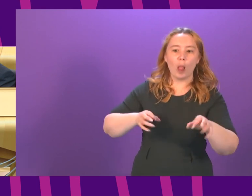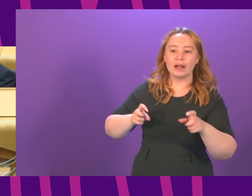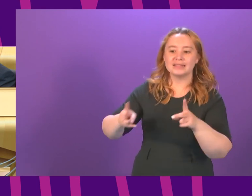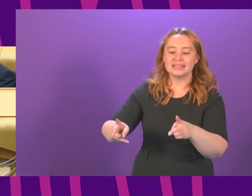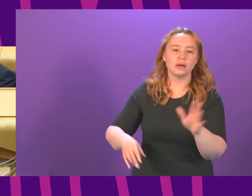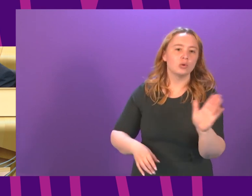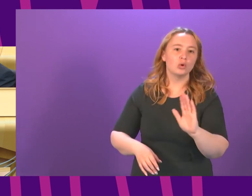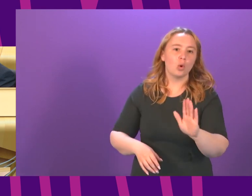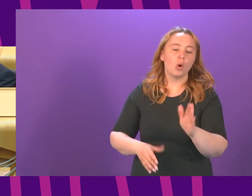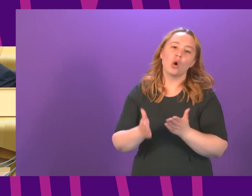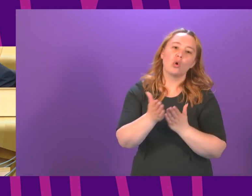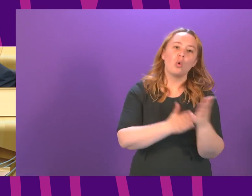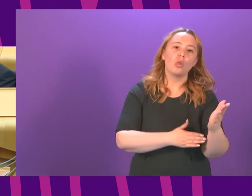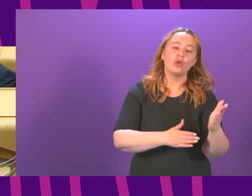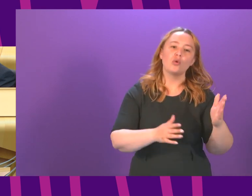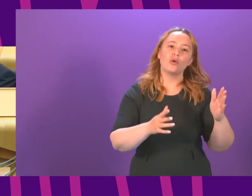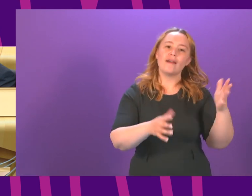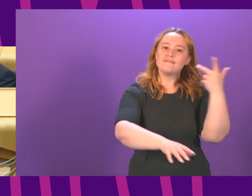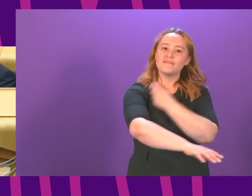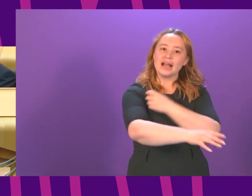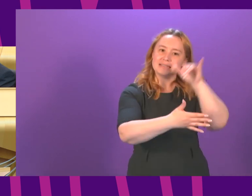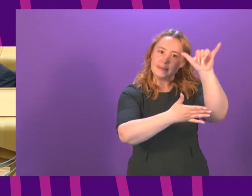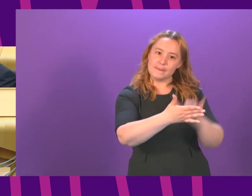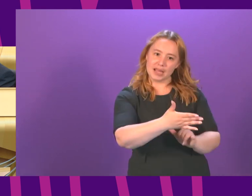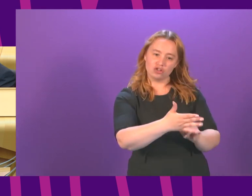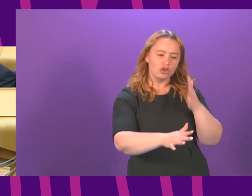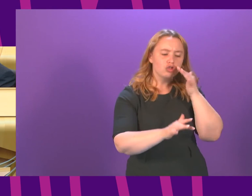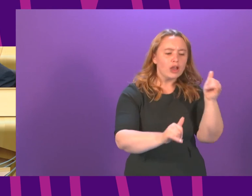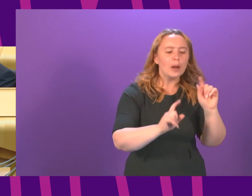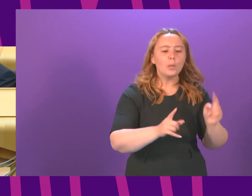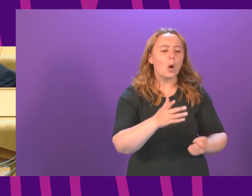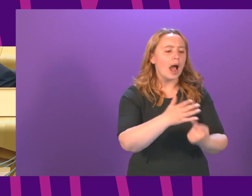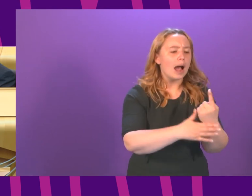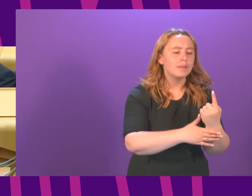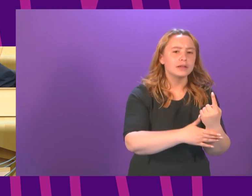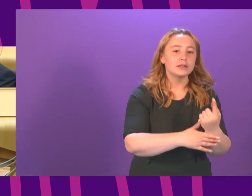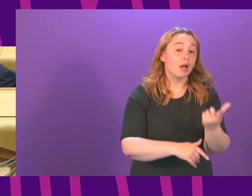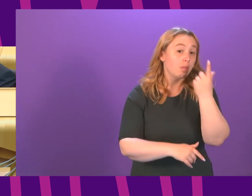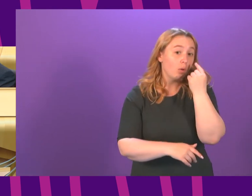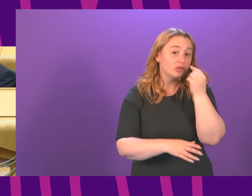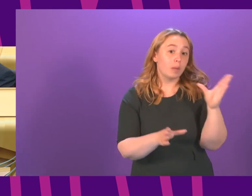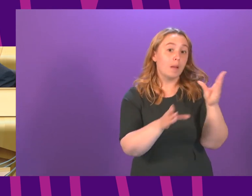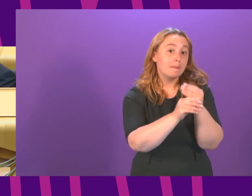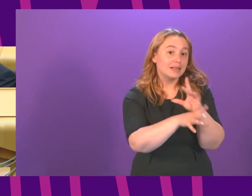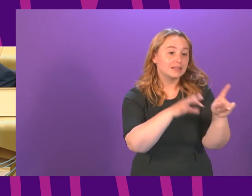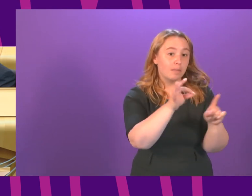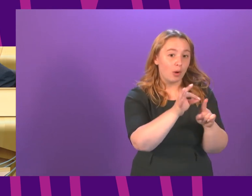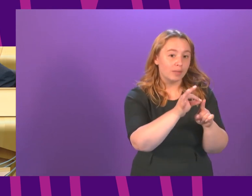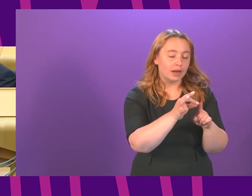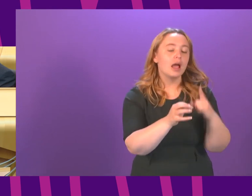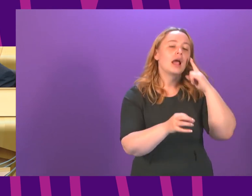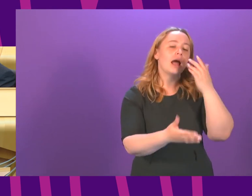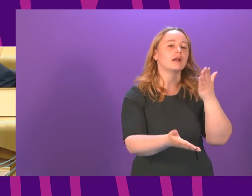I would encourage them to go through the vaccinations page to check what has happened and if there has been a missed appointment to get that appointment